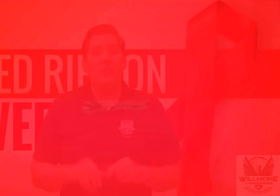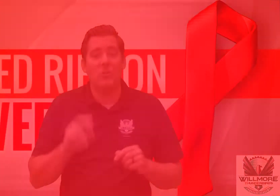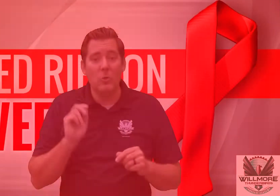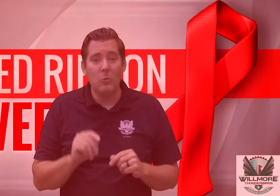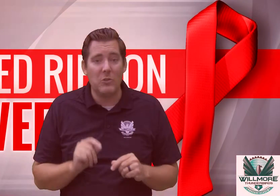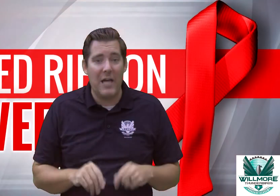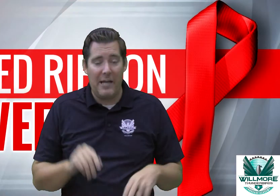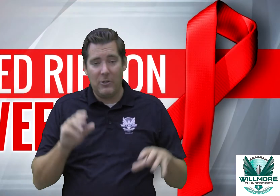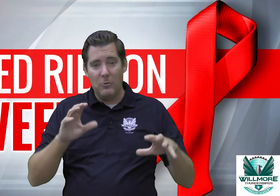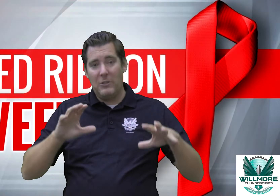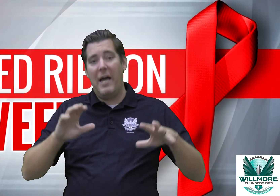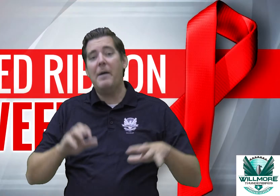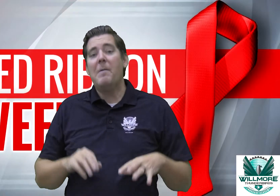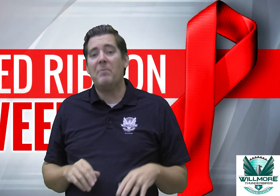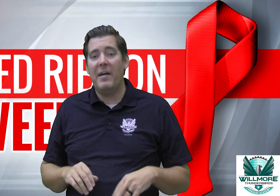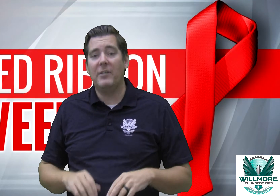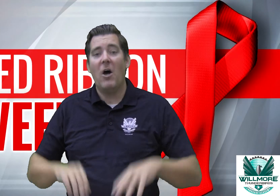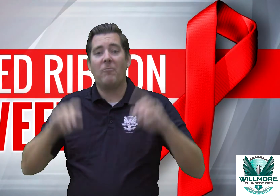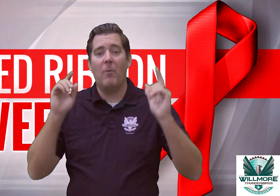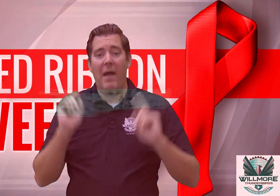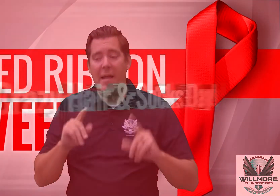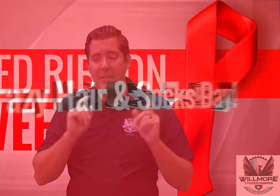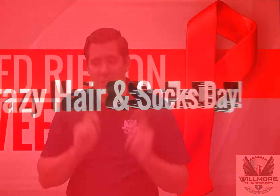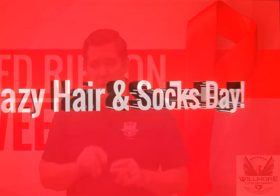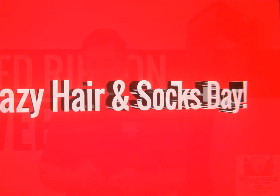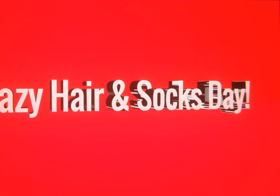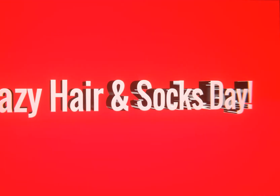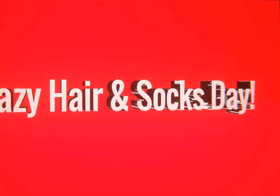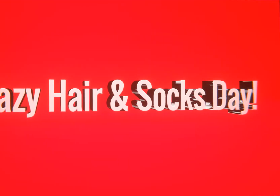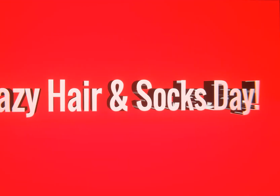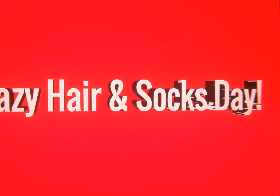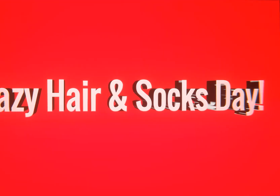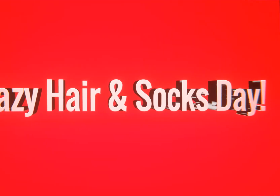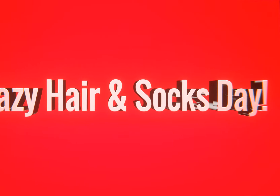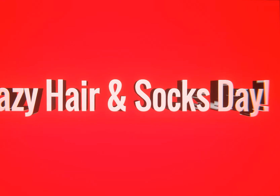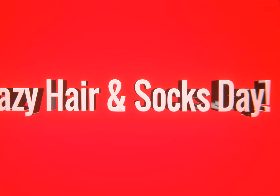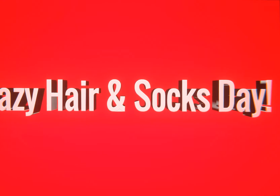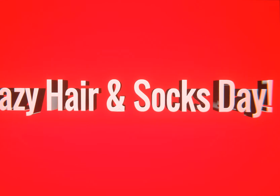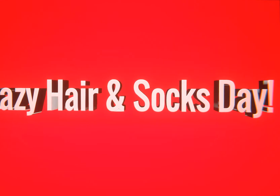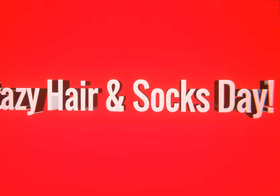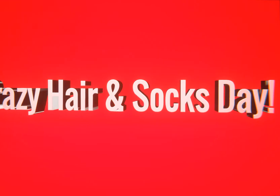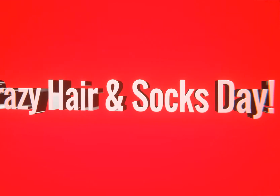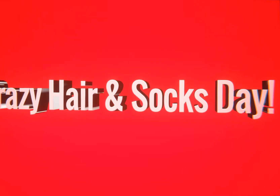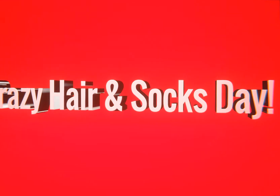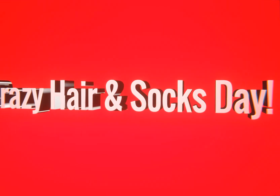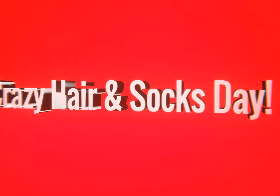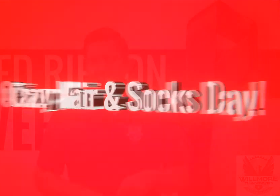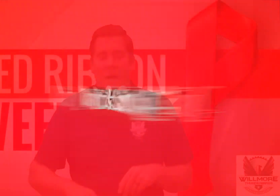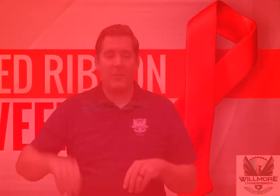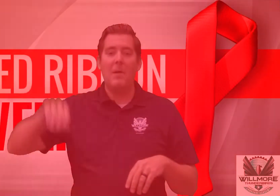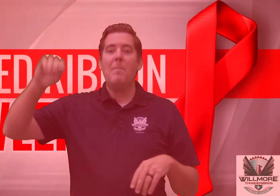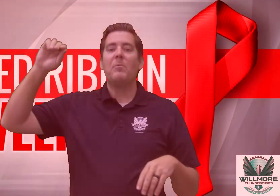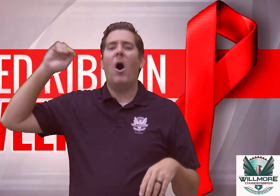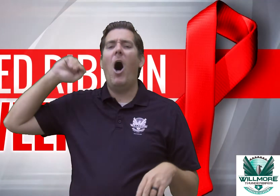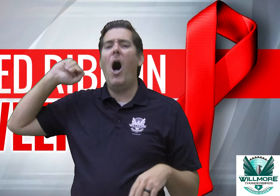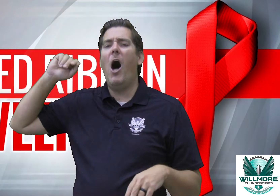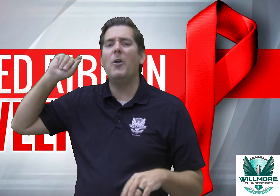Tuesday Tuesday is from head to toe I'm drug free so crazy hair crazy socks on